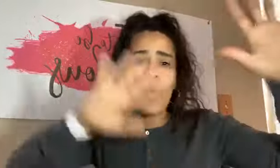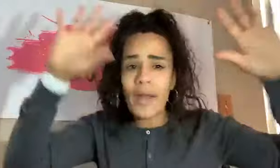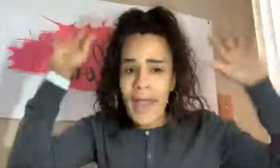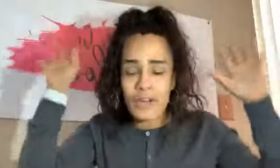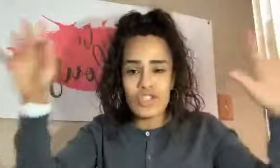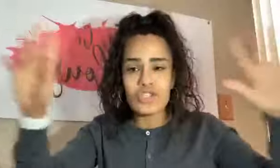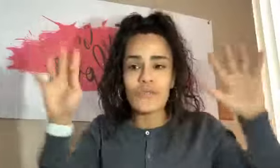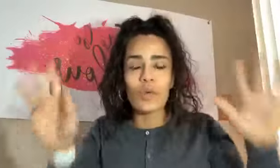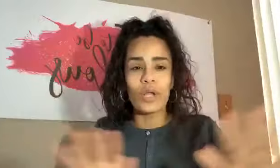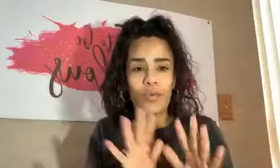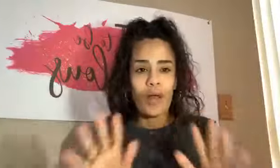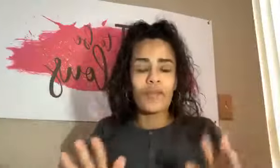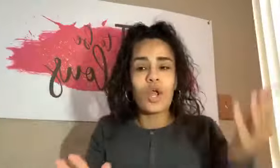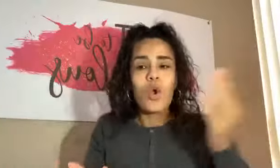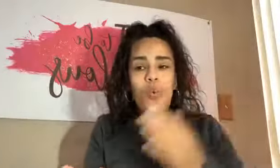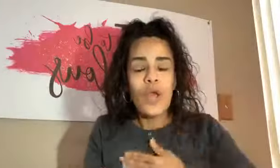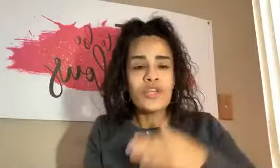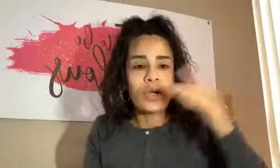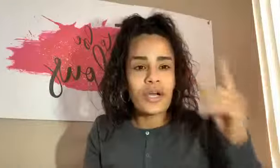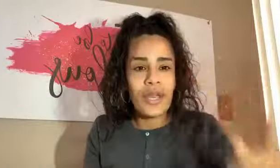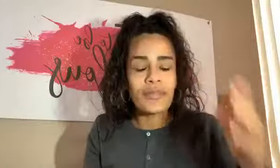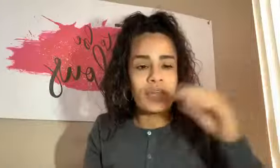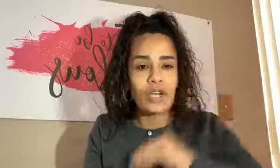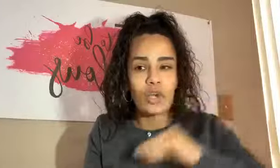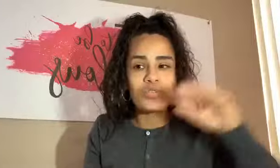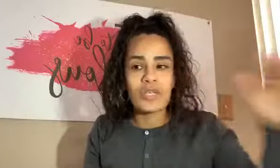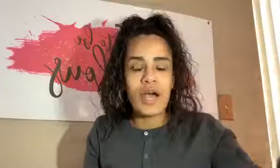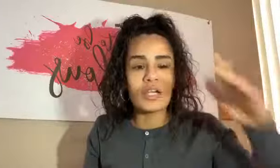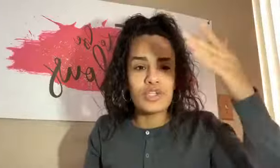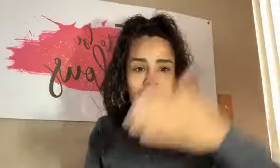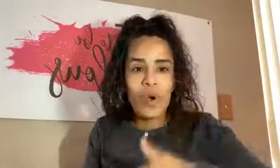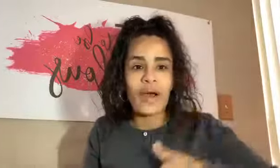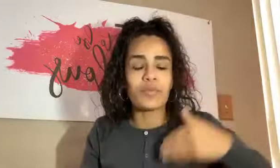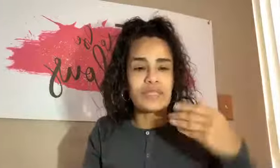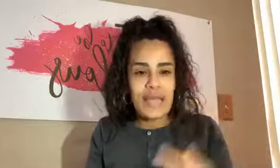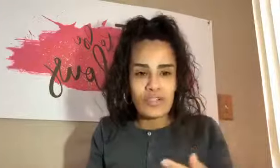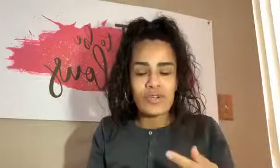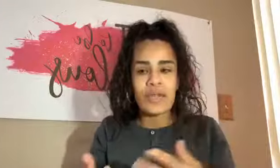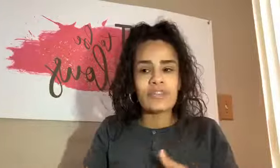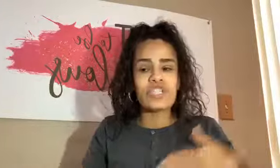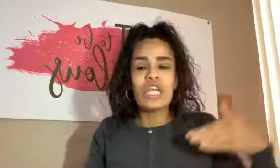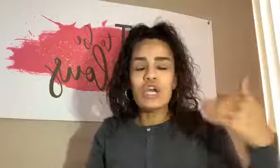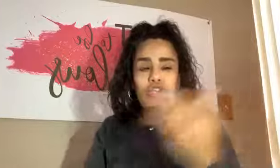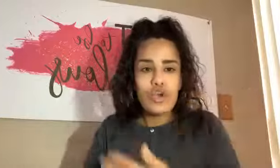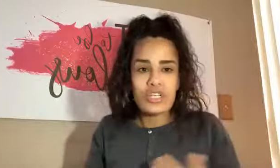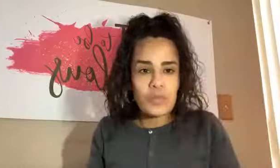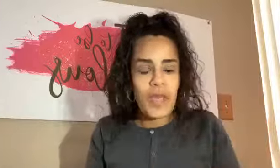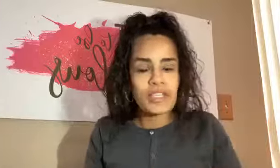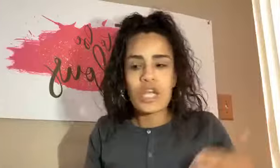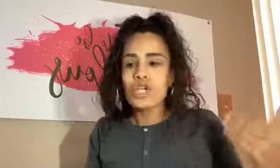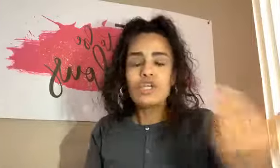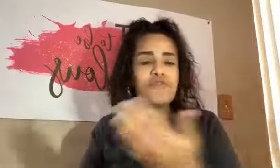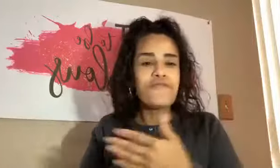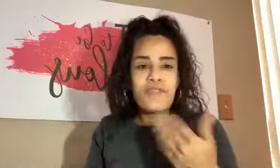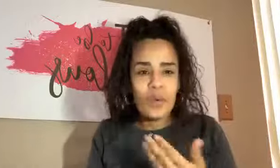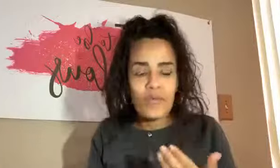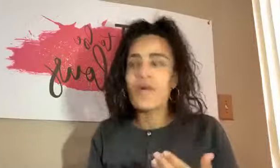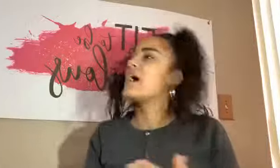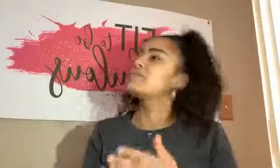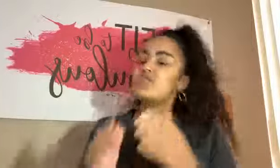what energy is floating around there, when you're connected and close to God, you know how to protect your energy, your space. You feel the vibes,